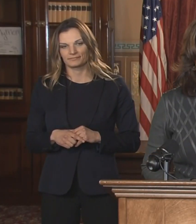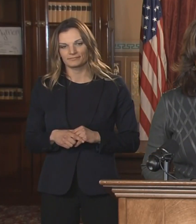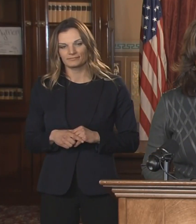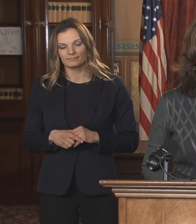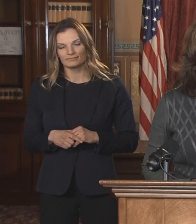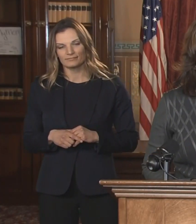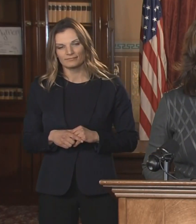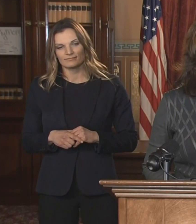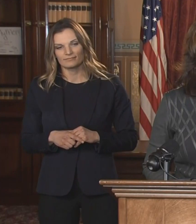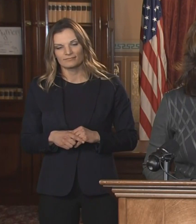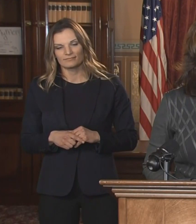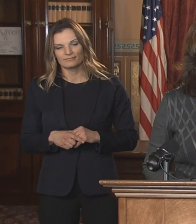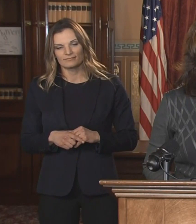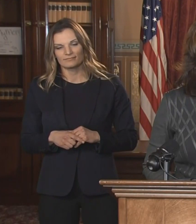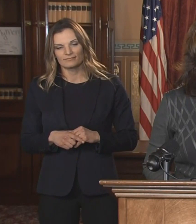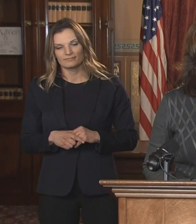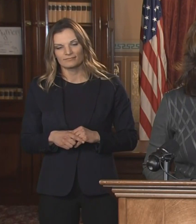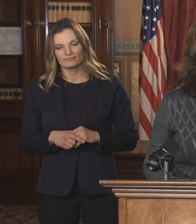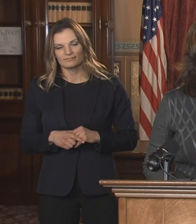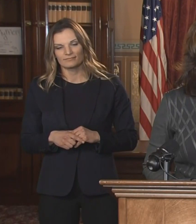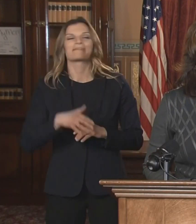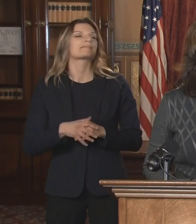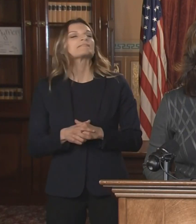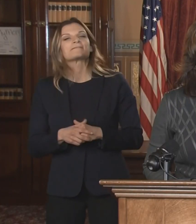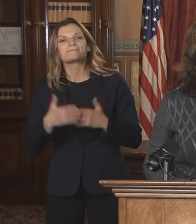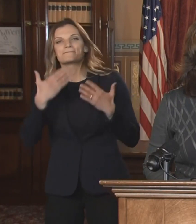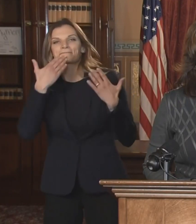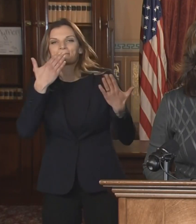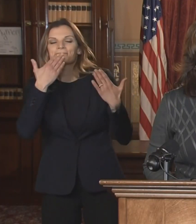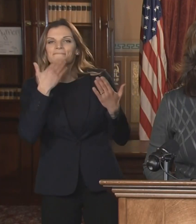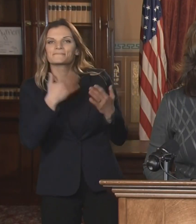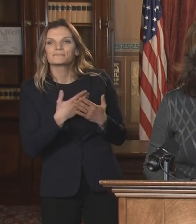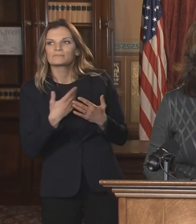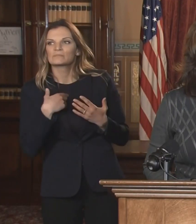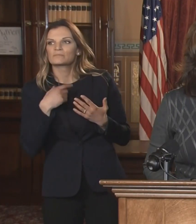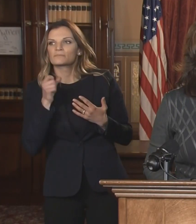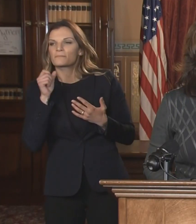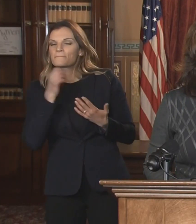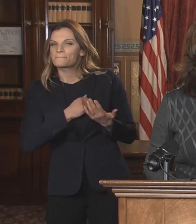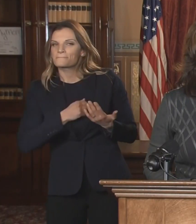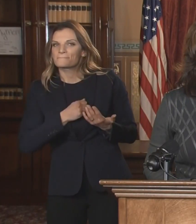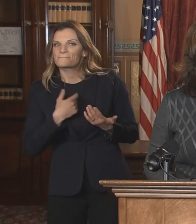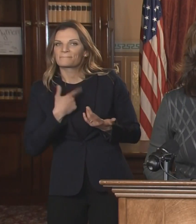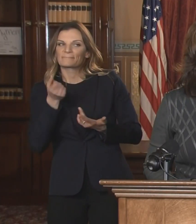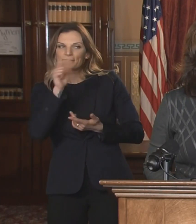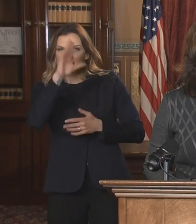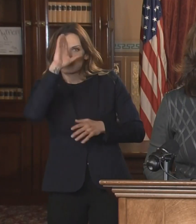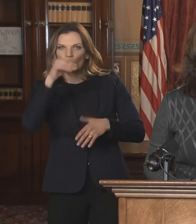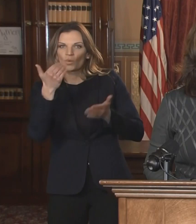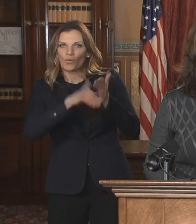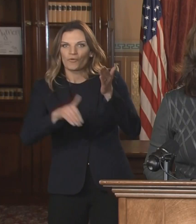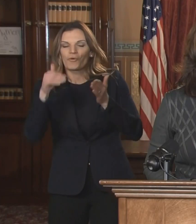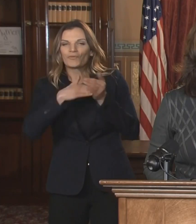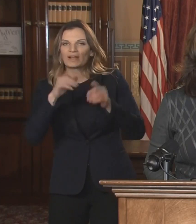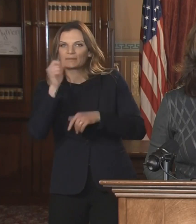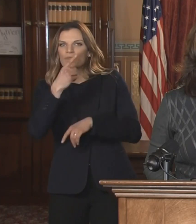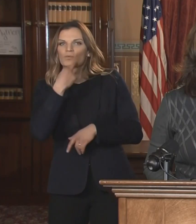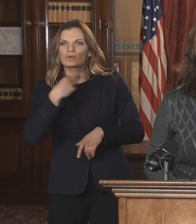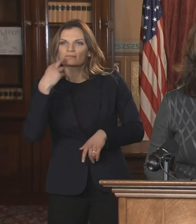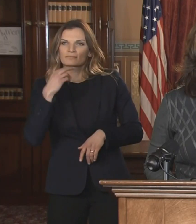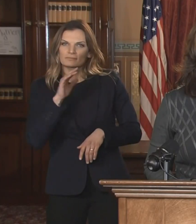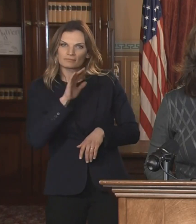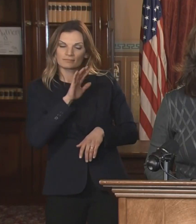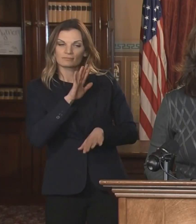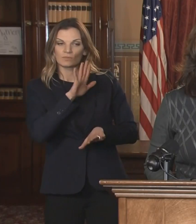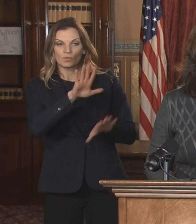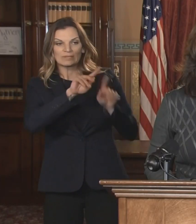Hi, Governor. Thanks for taking the question. I'm not trying to beat a dead horse on the restaurant issue, but when you and your